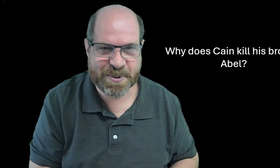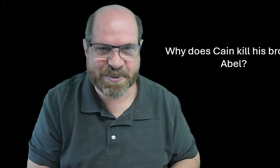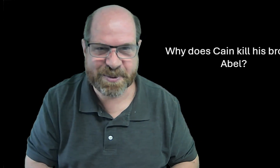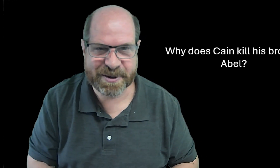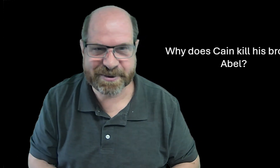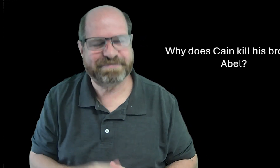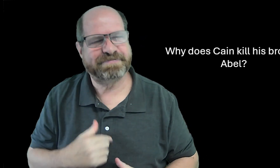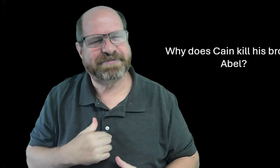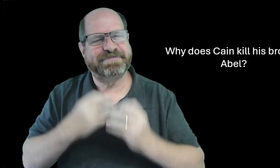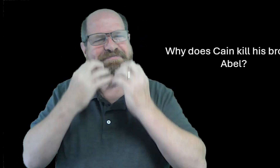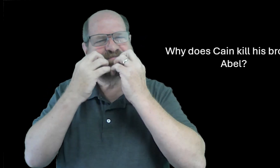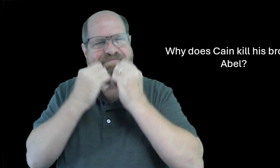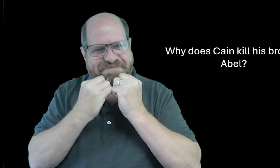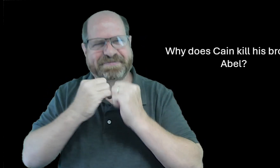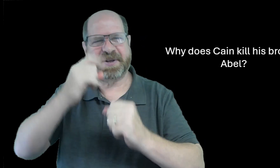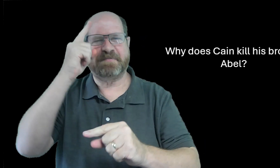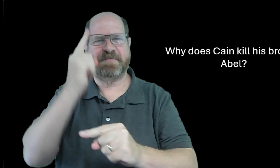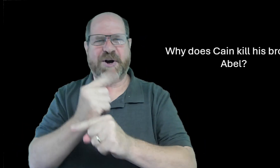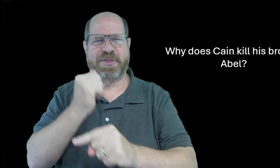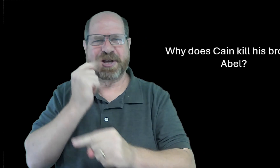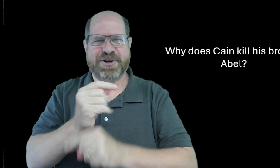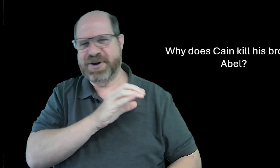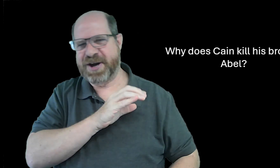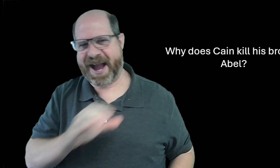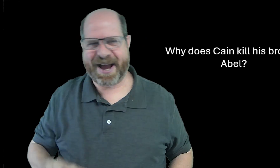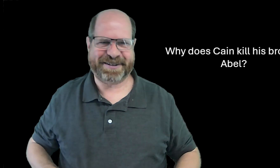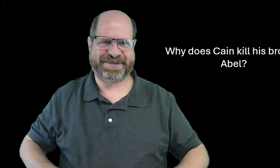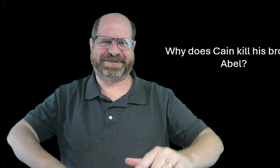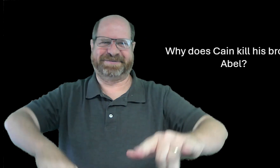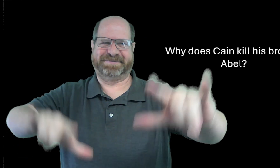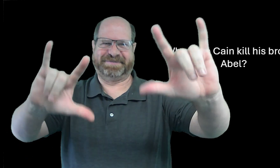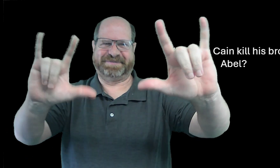my precious brothers and sisters in christ bye